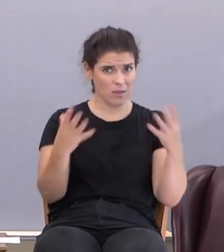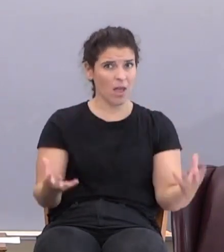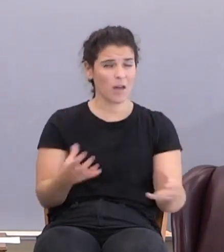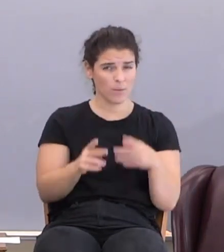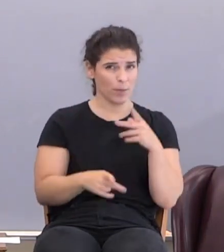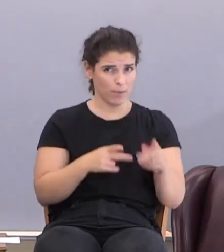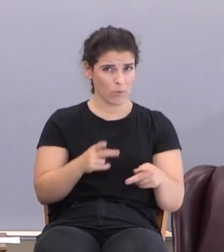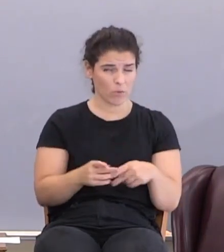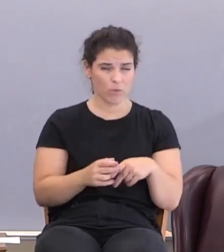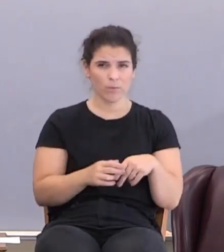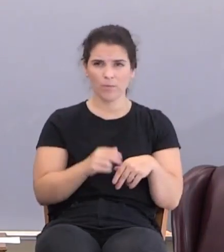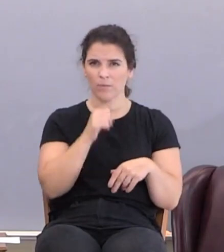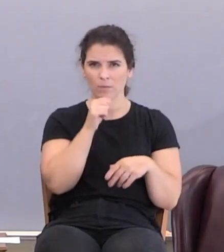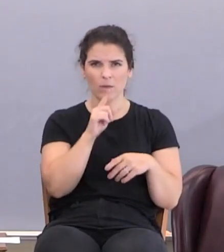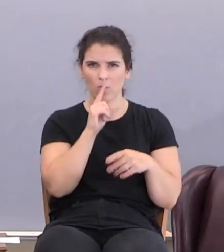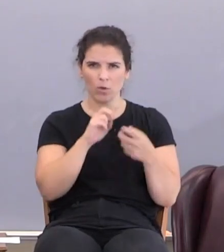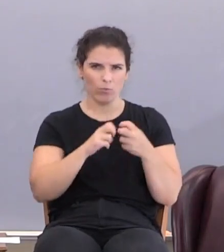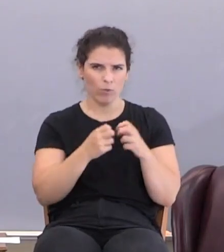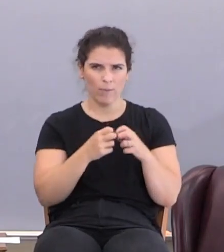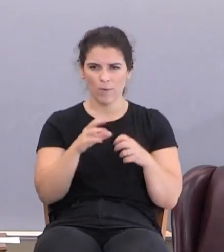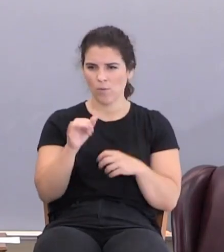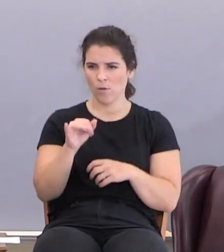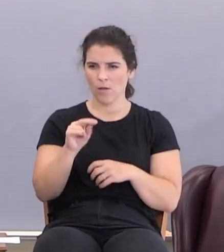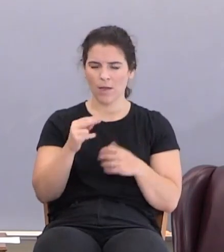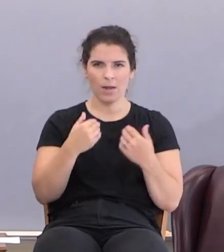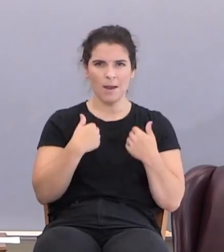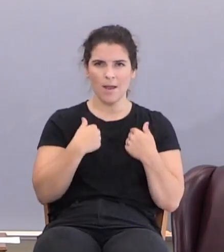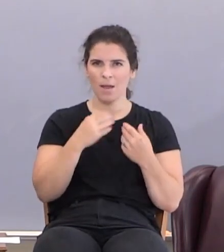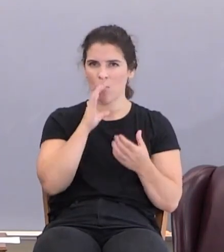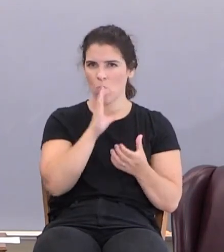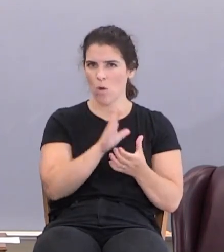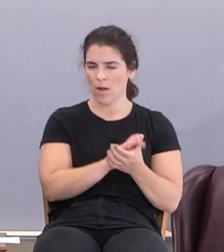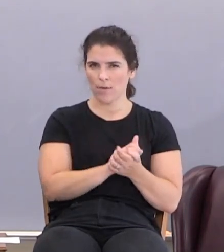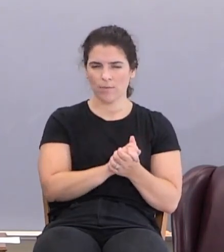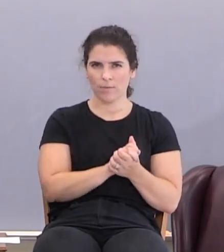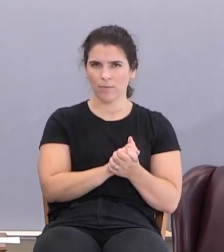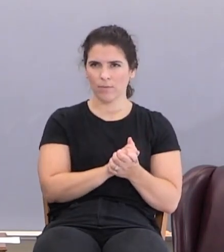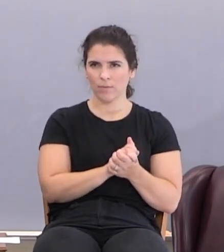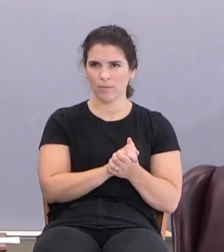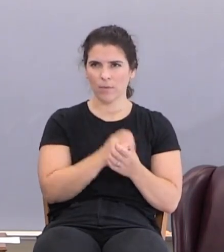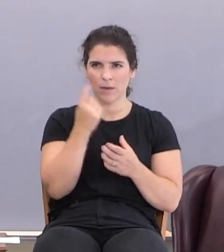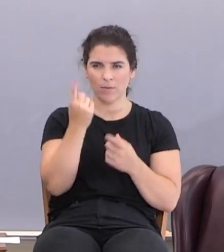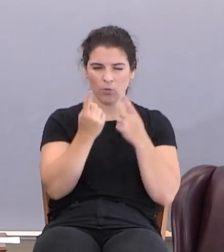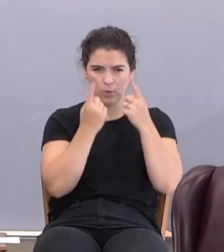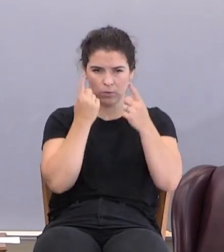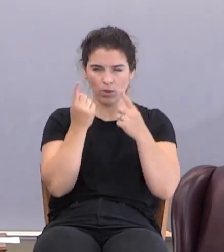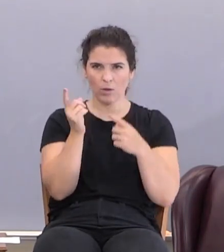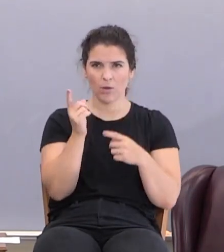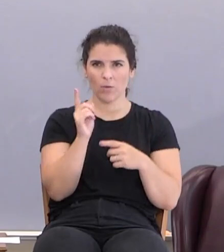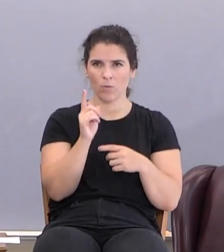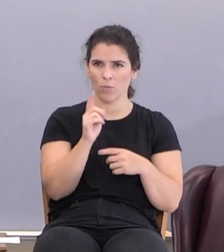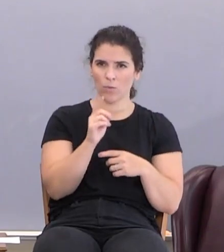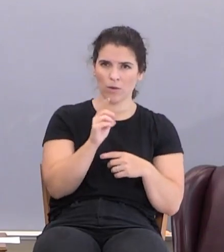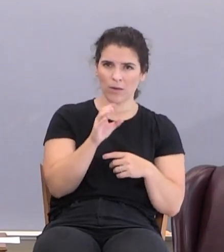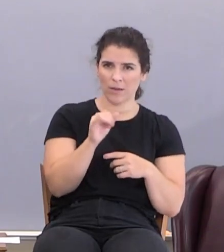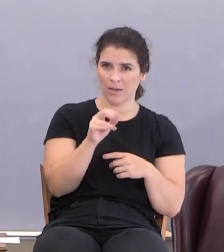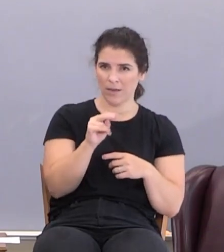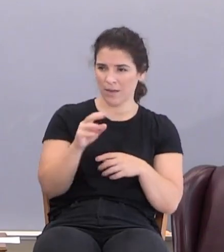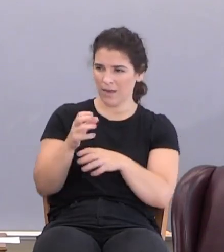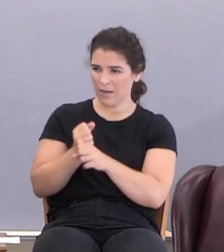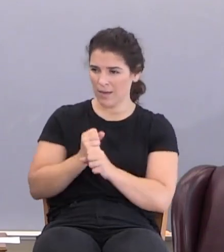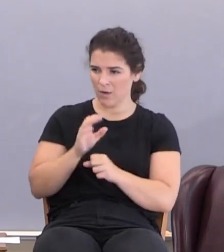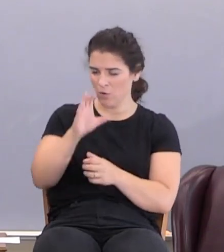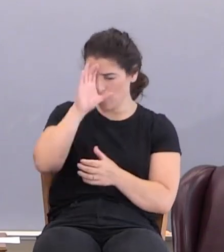population. It's not a real problem about where Cain got his wife. I've always wondered, where did Mrs. Cain get her husband?